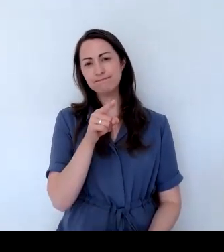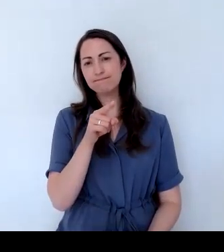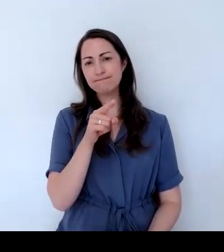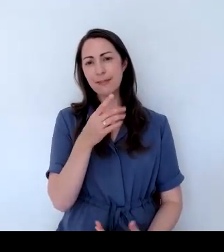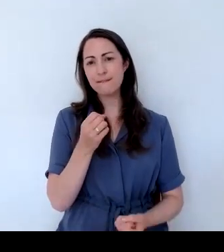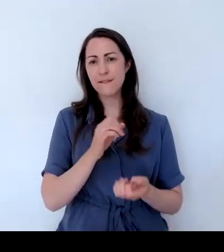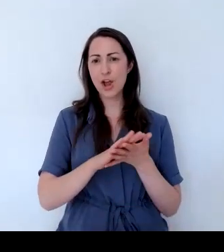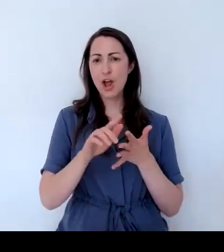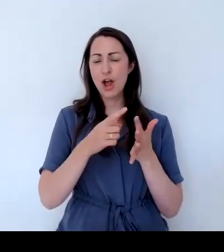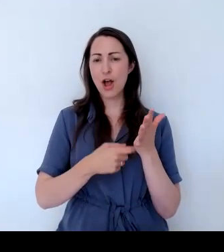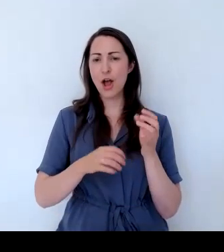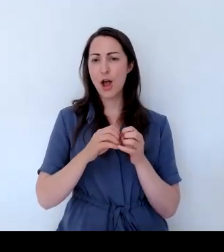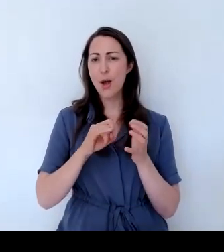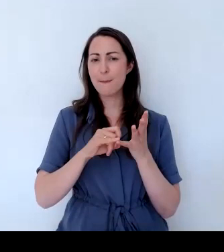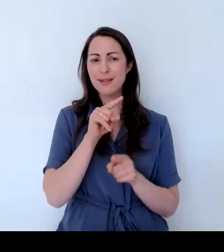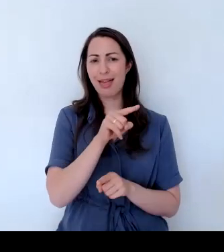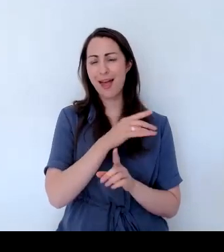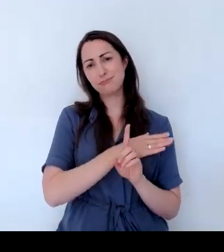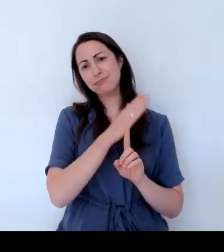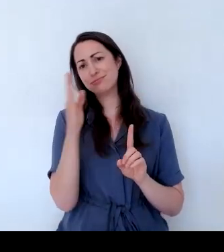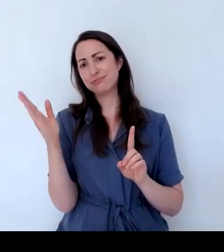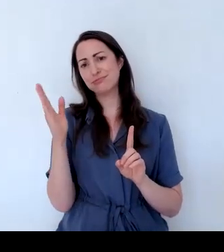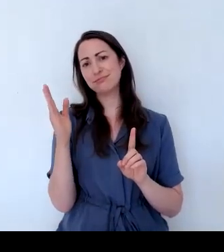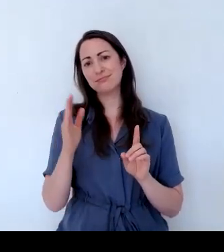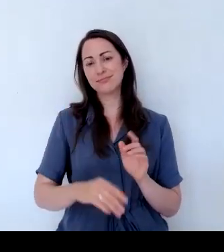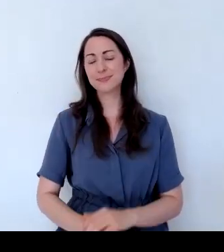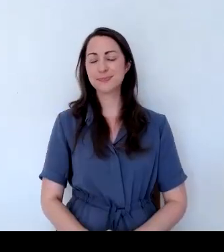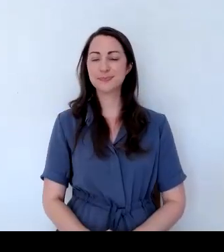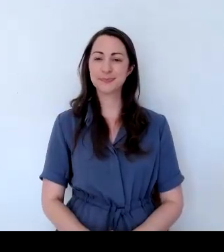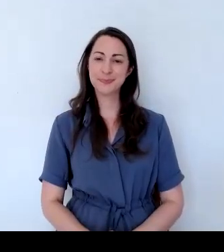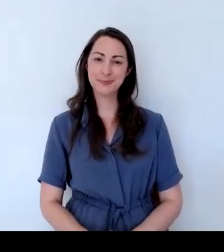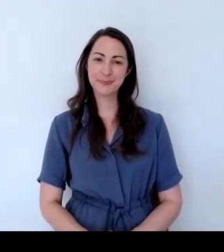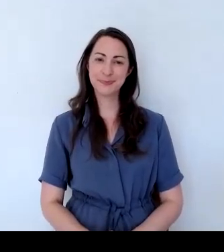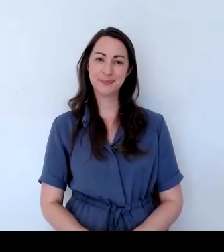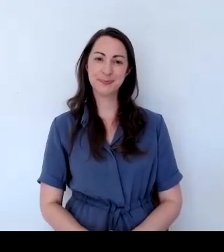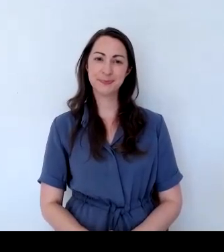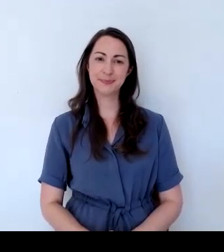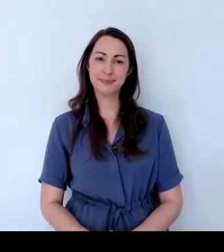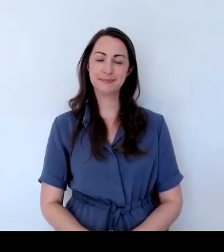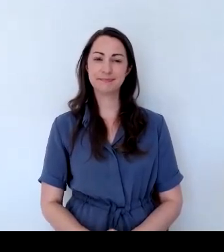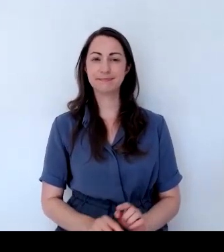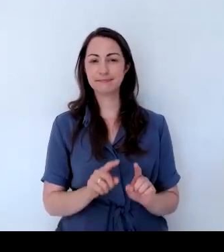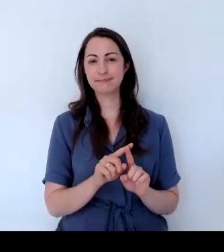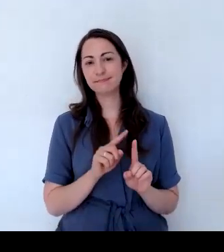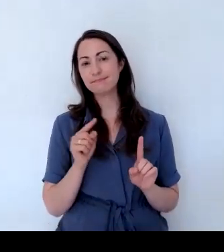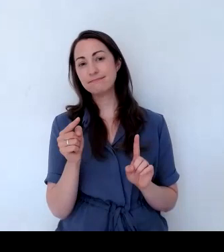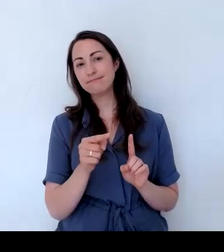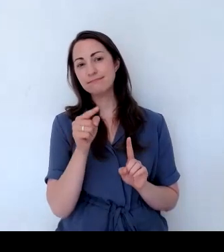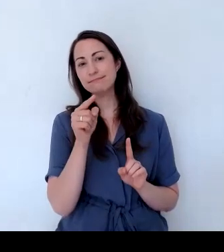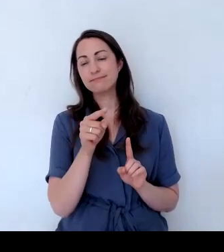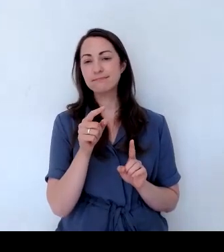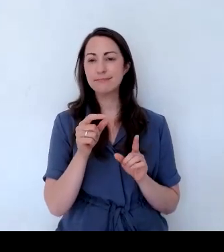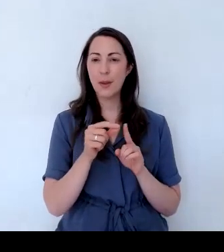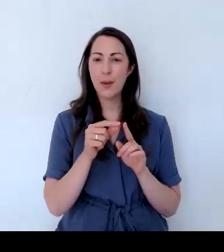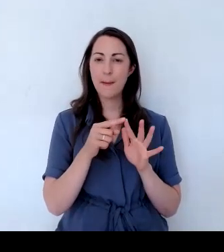Okay, so we'll go over to the perennials that we've got here.